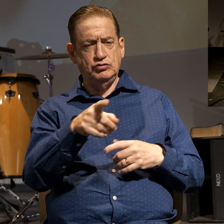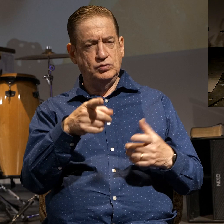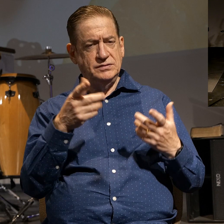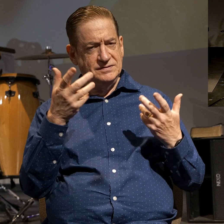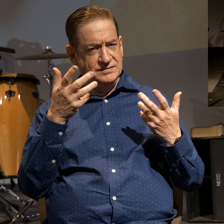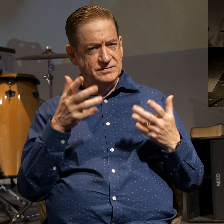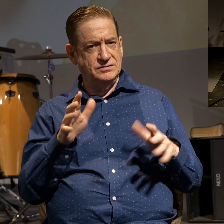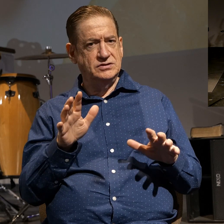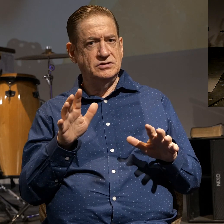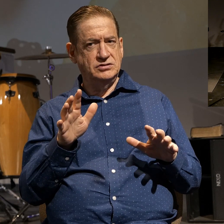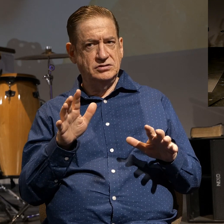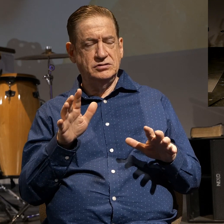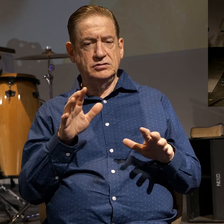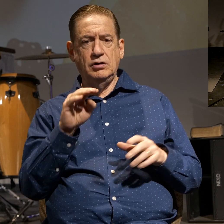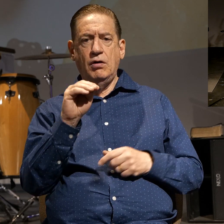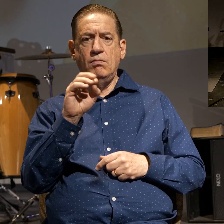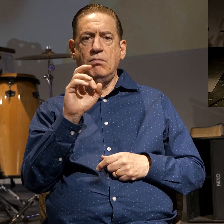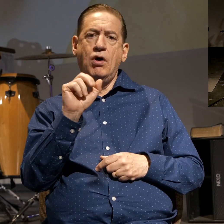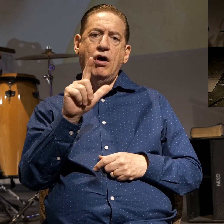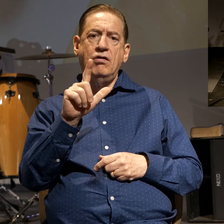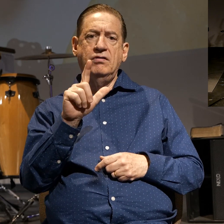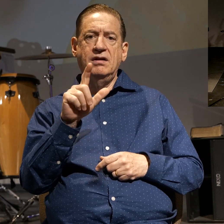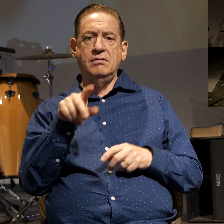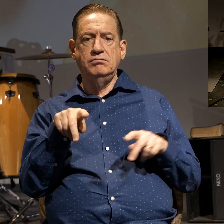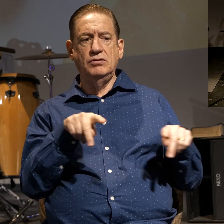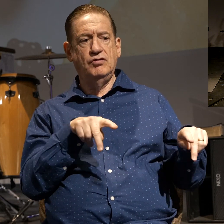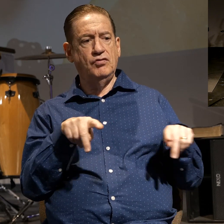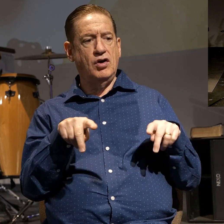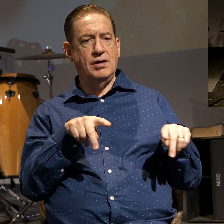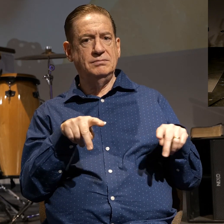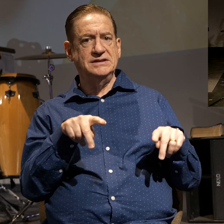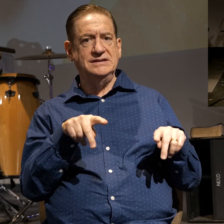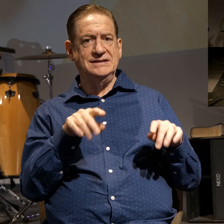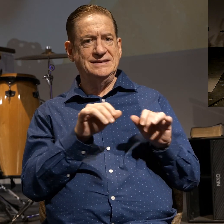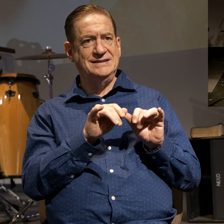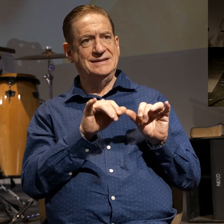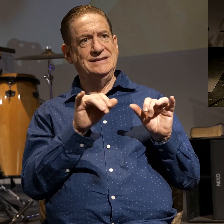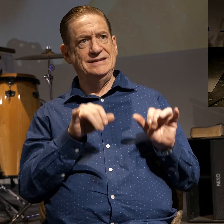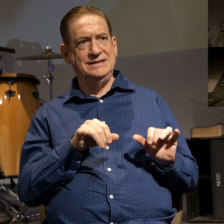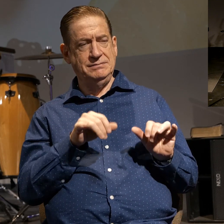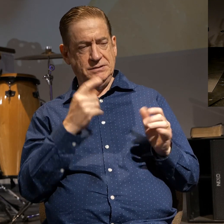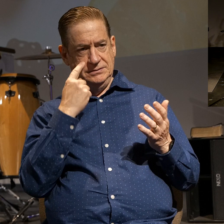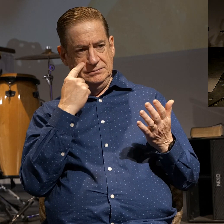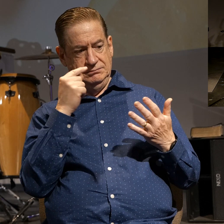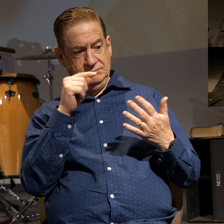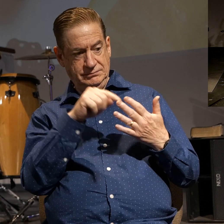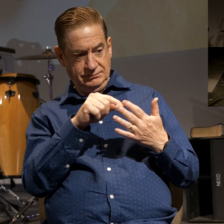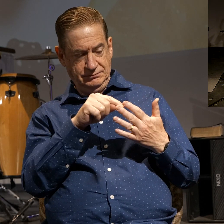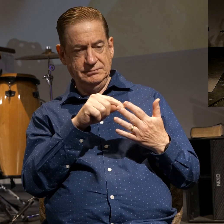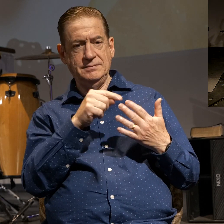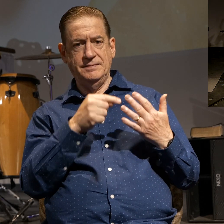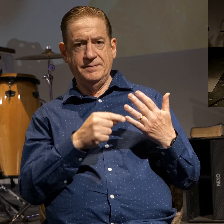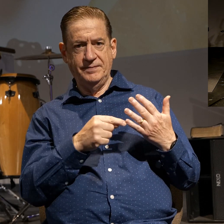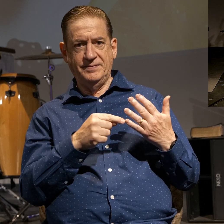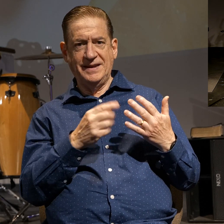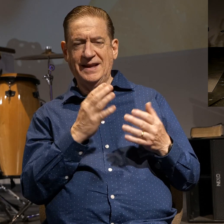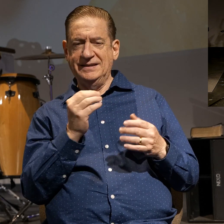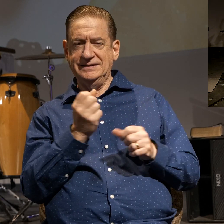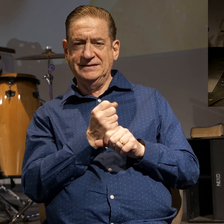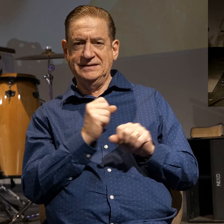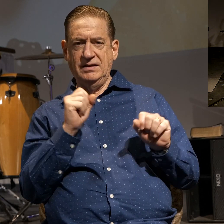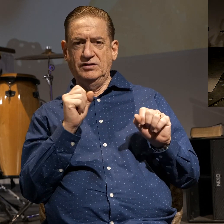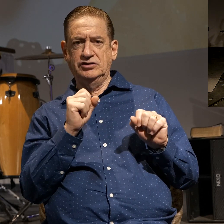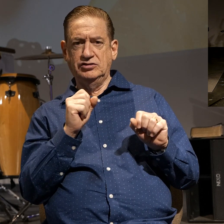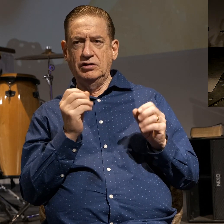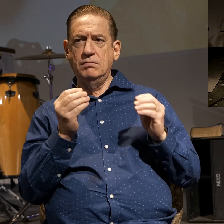moral performance a system of identity and salvation, salvation,